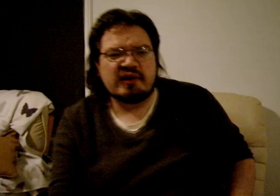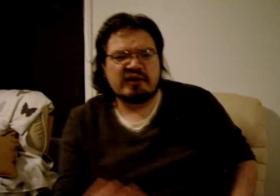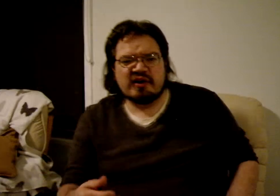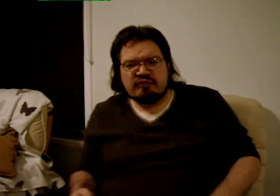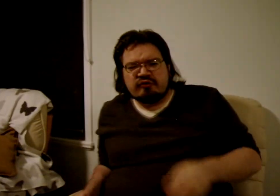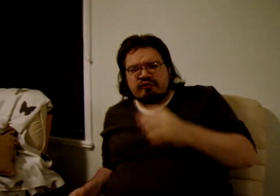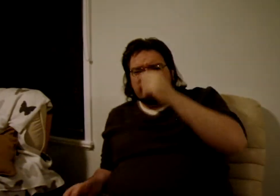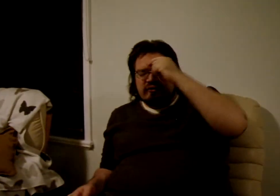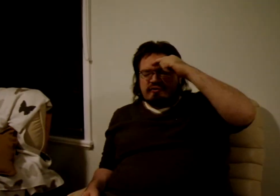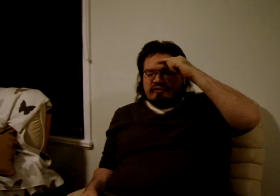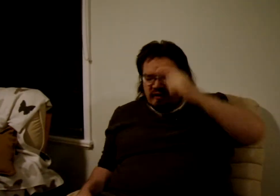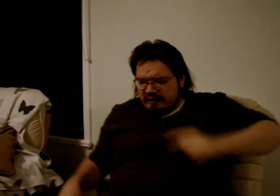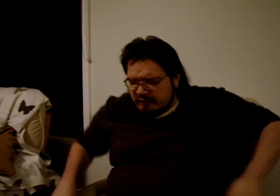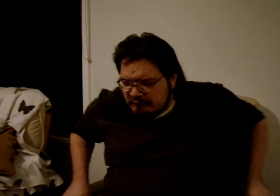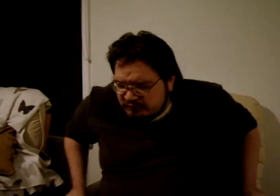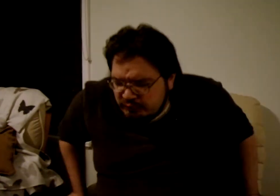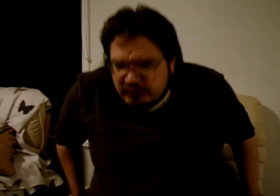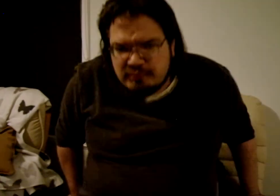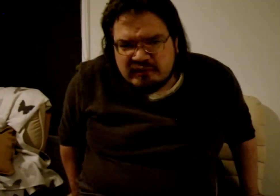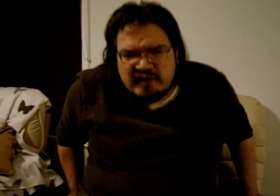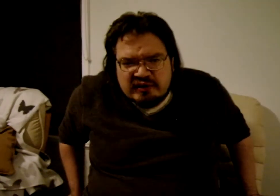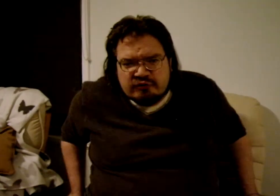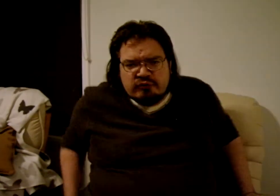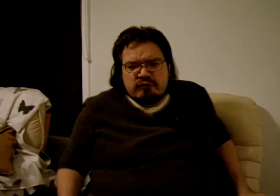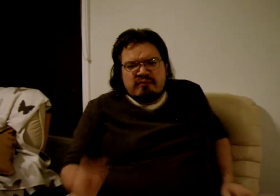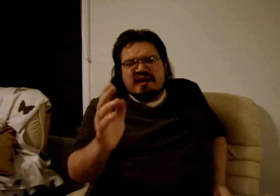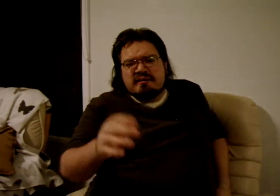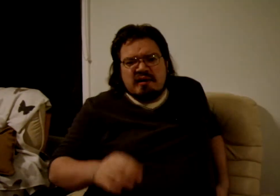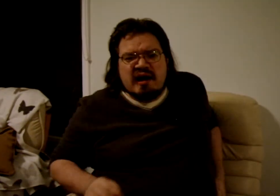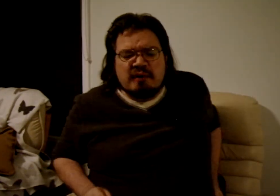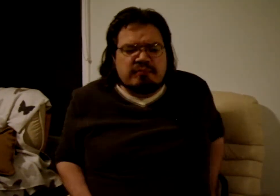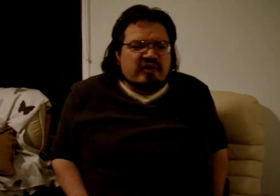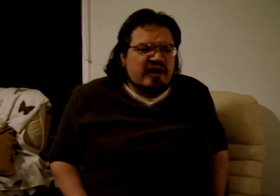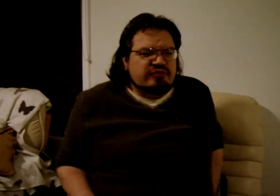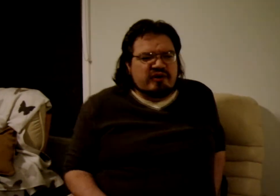Hi guys, this is Ozzy Griffin here. I'm doing an open letter to Maddie Bryce and